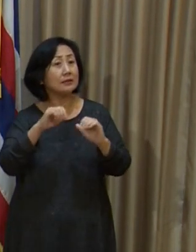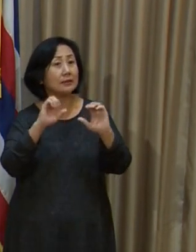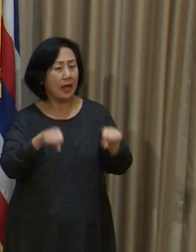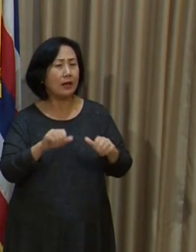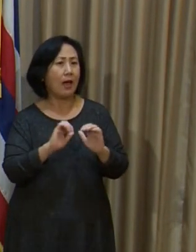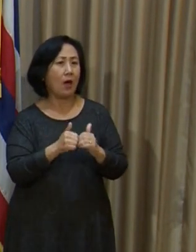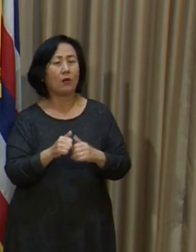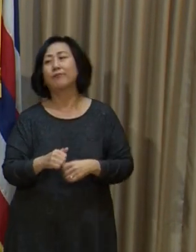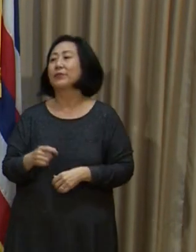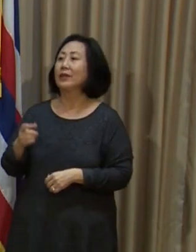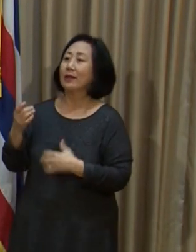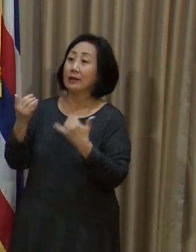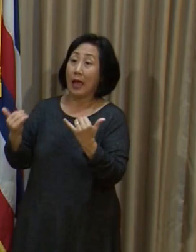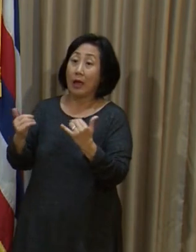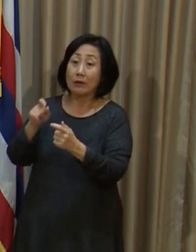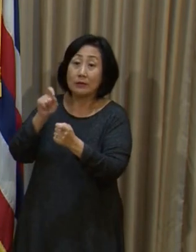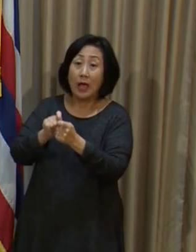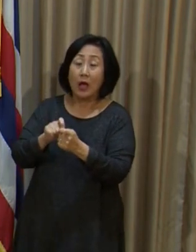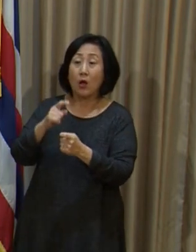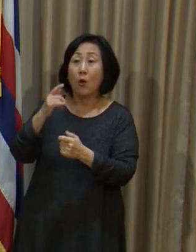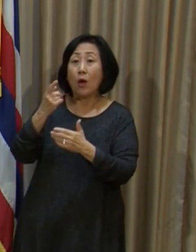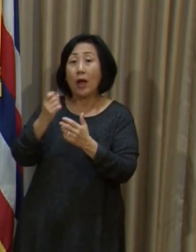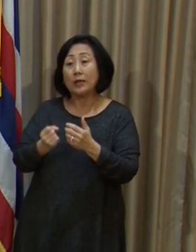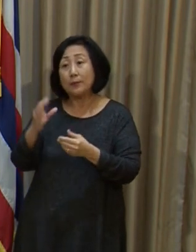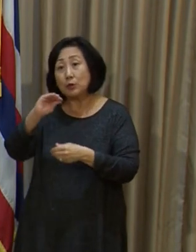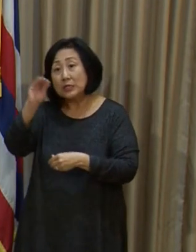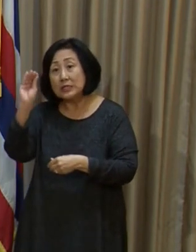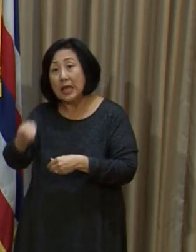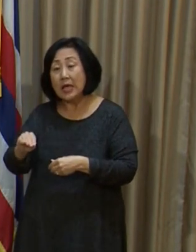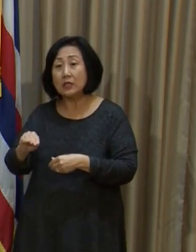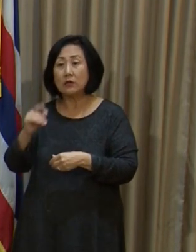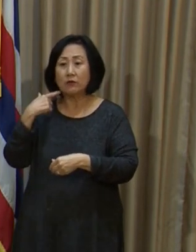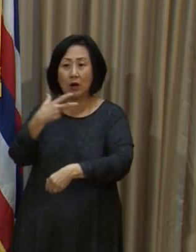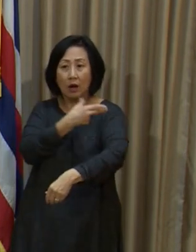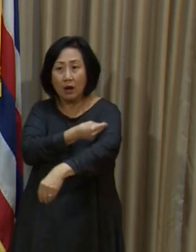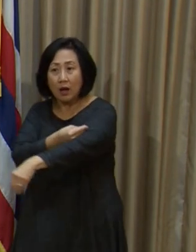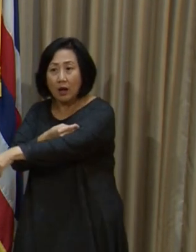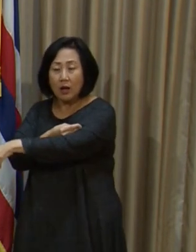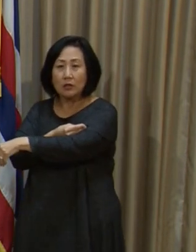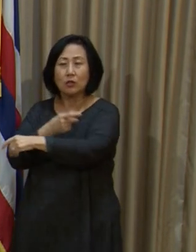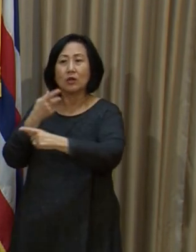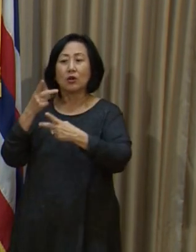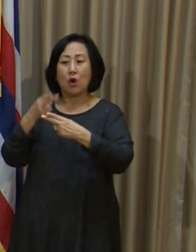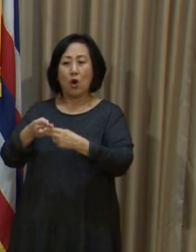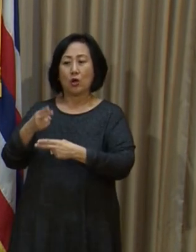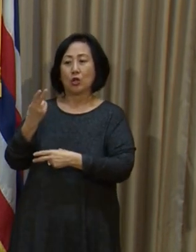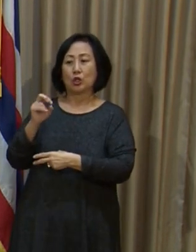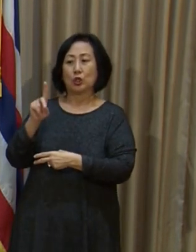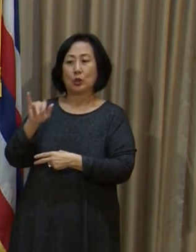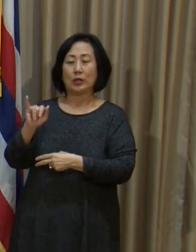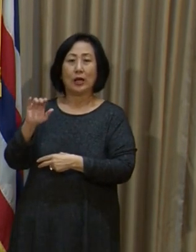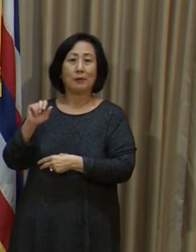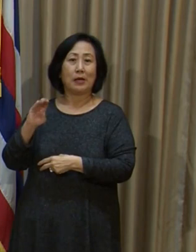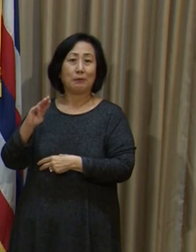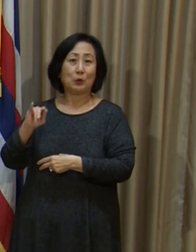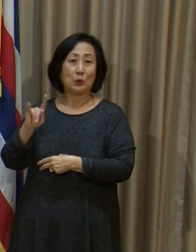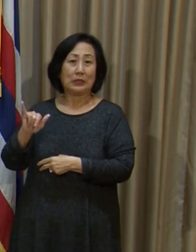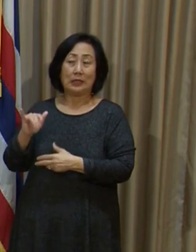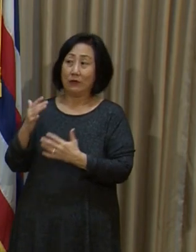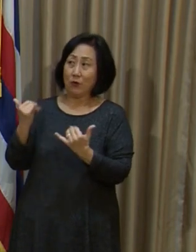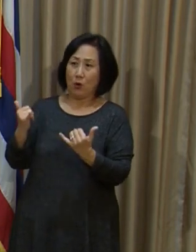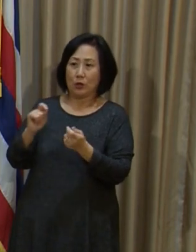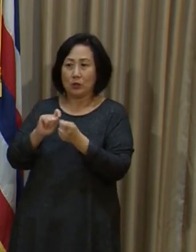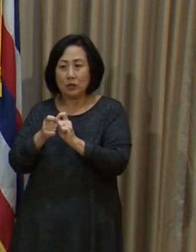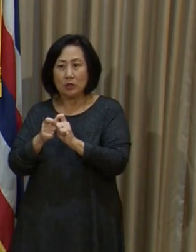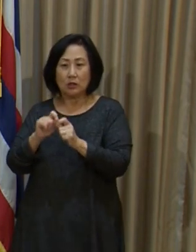We don't know yet exactly what level we're going to need to reach for herd immunity, even with these novel variant strains. But